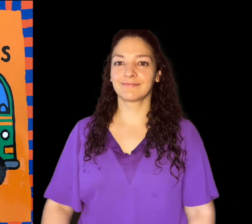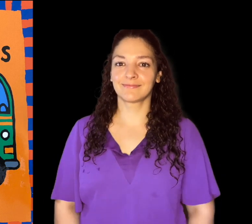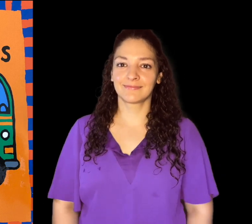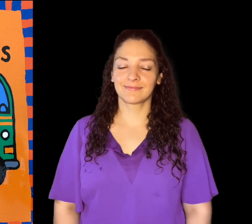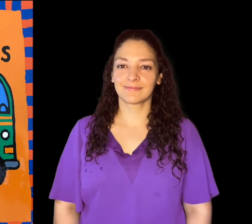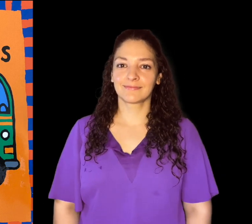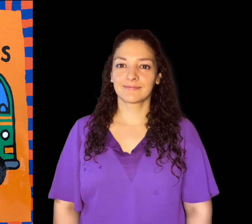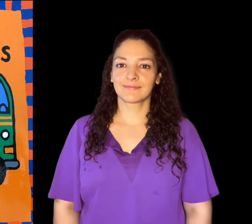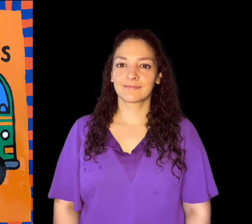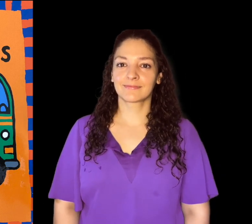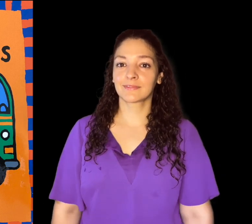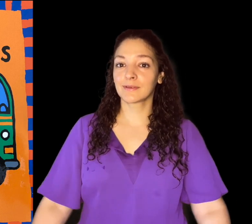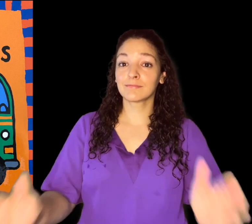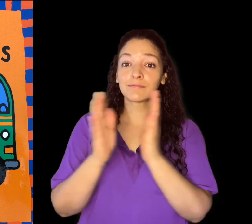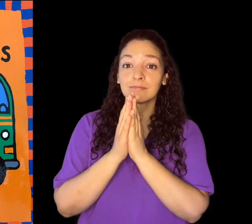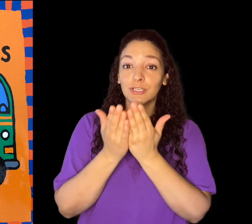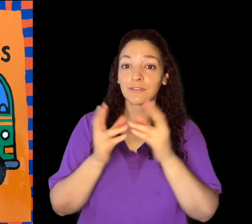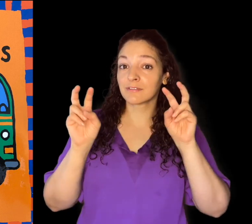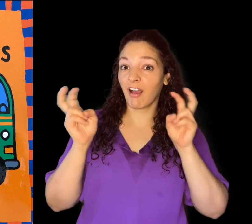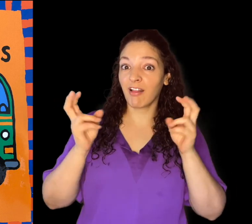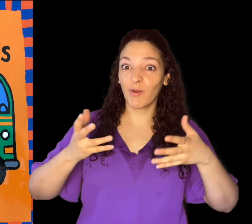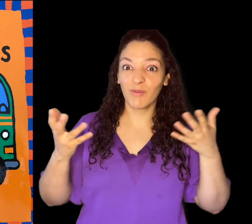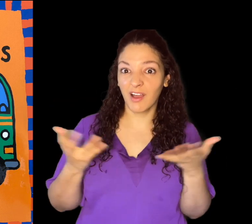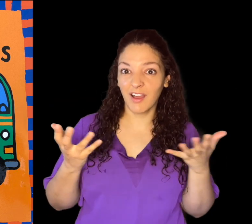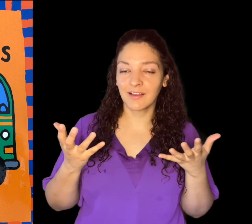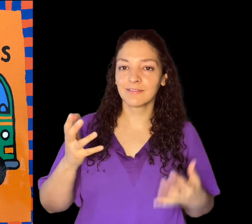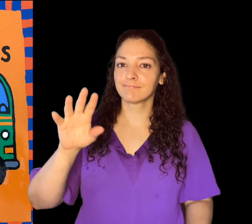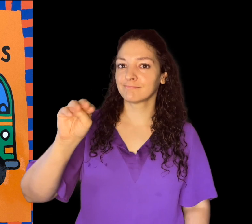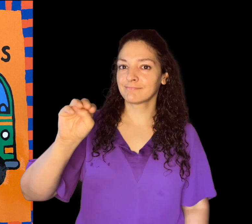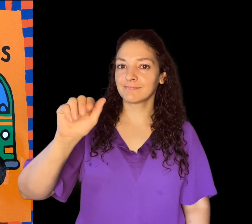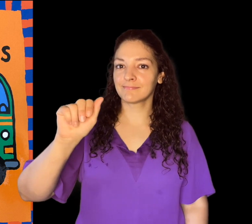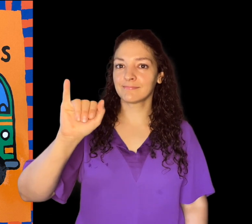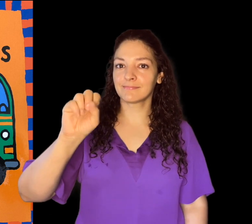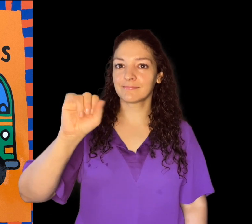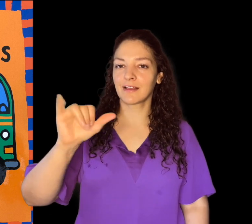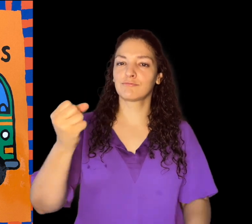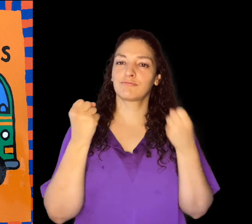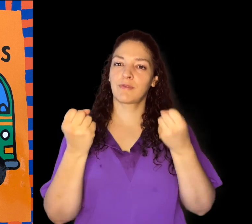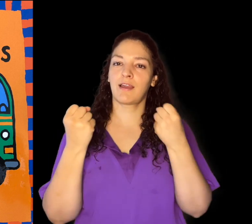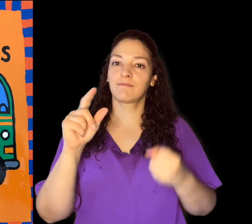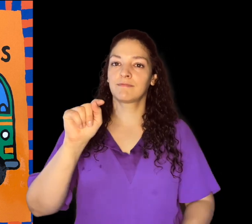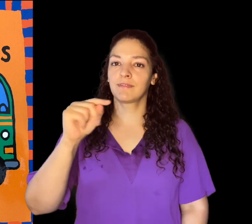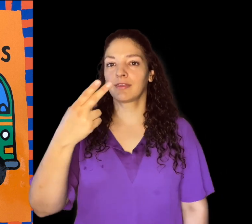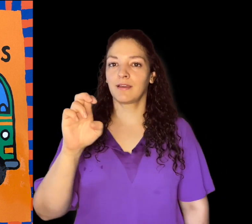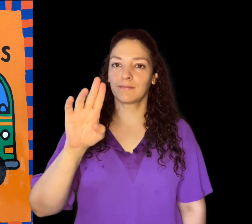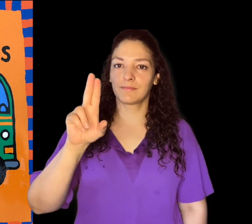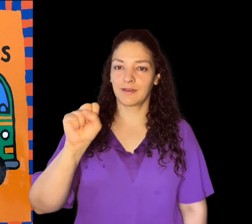the title is Maisie Drives